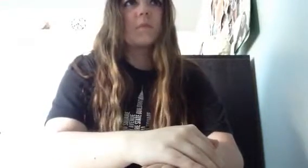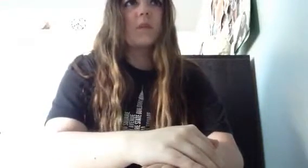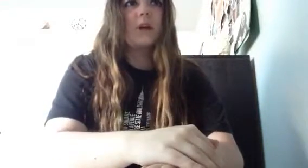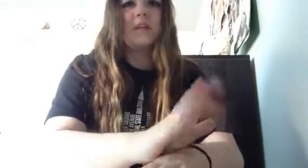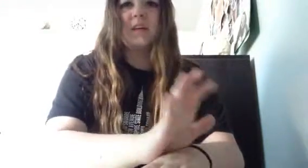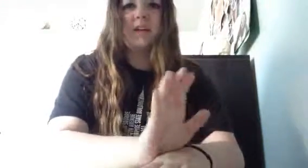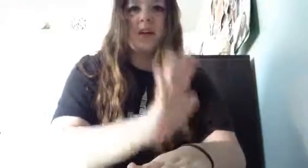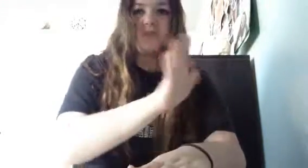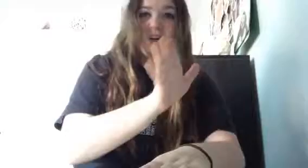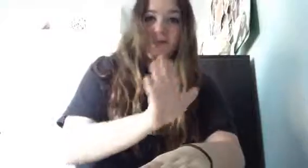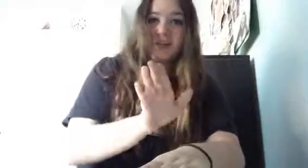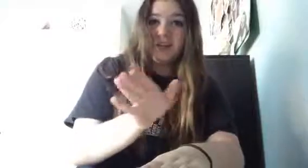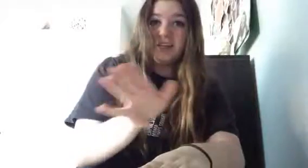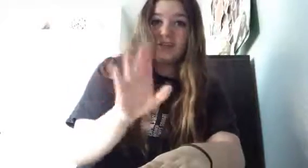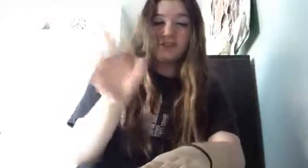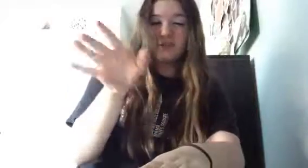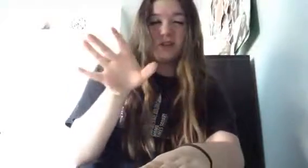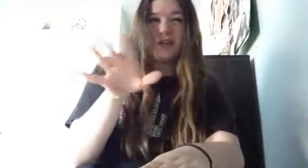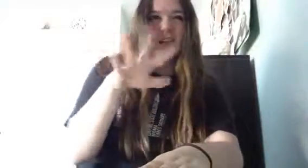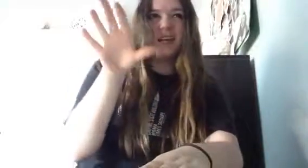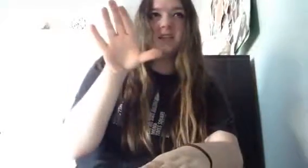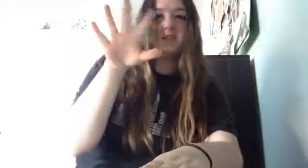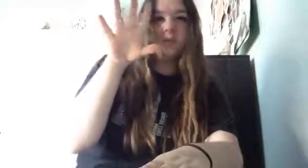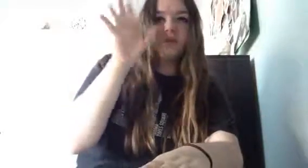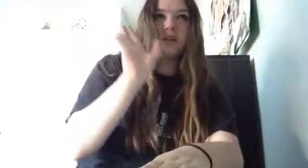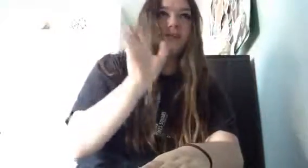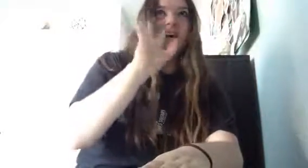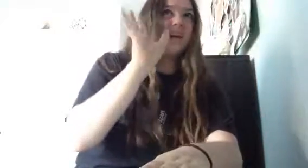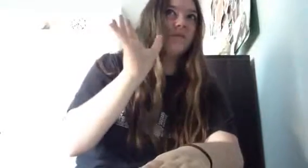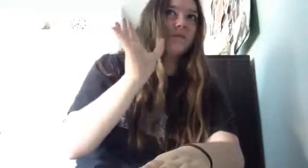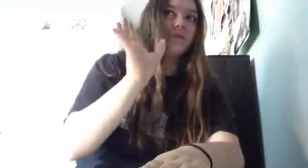i think like around that age or something like 18 maybe like a tiny bit older